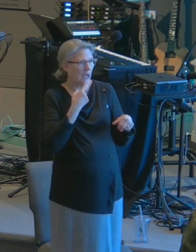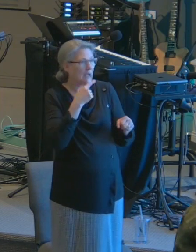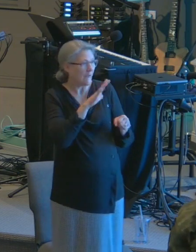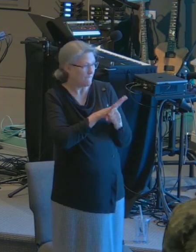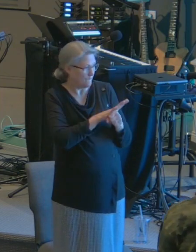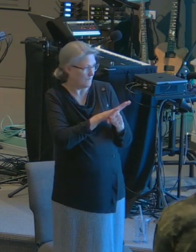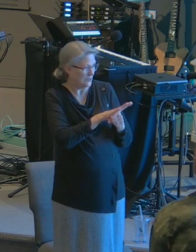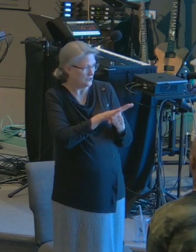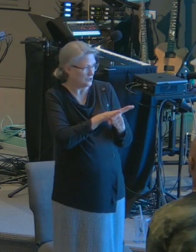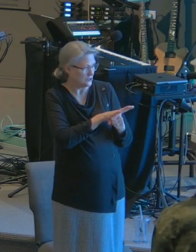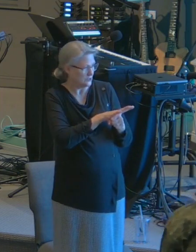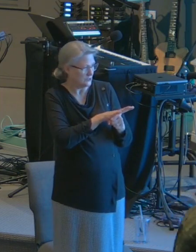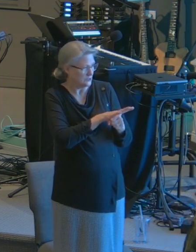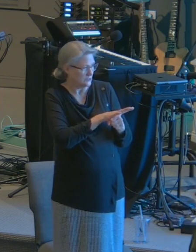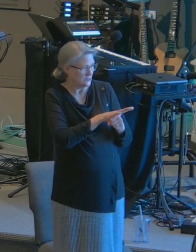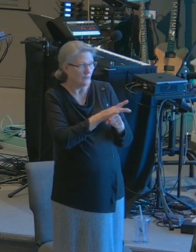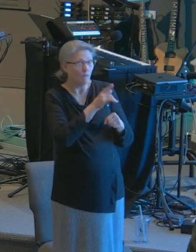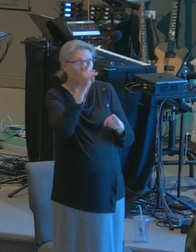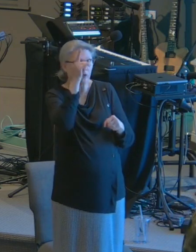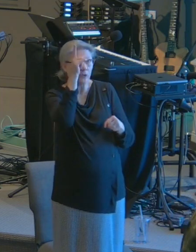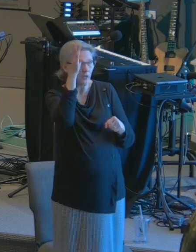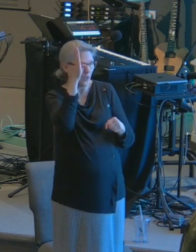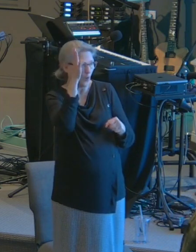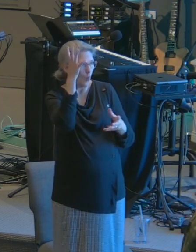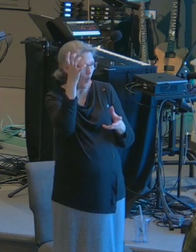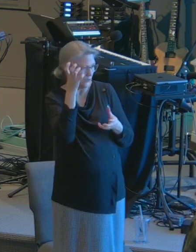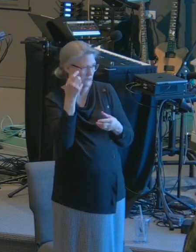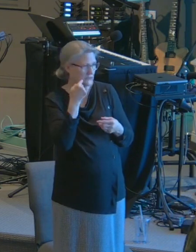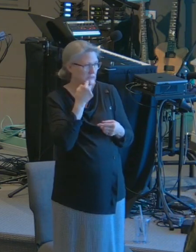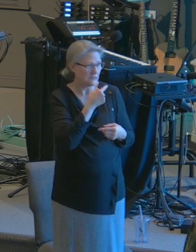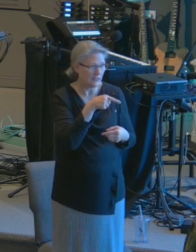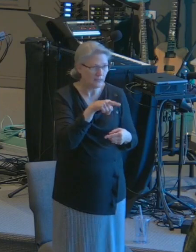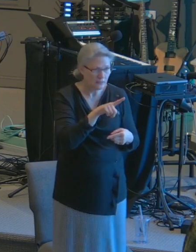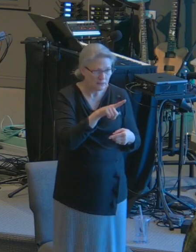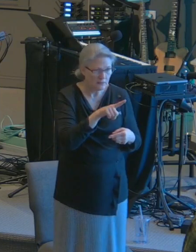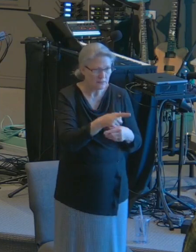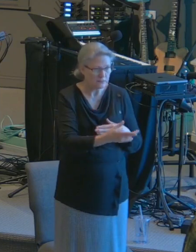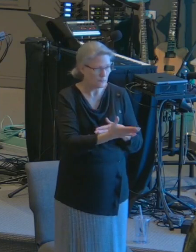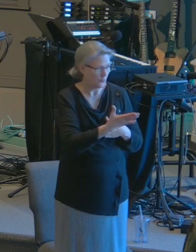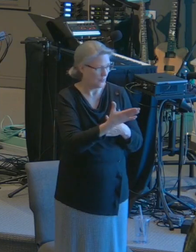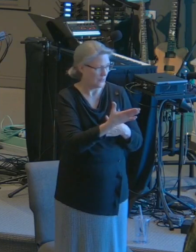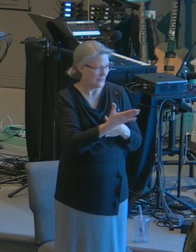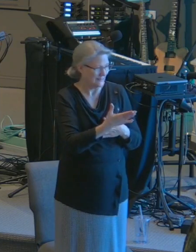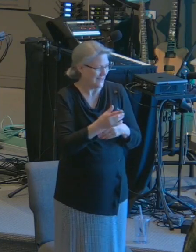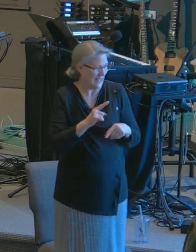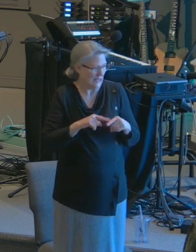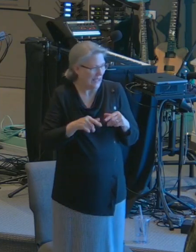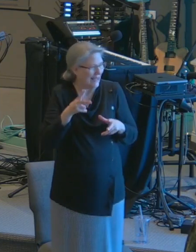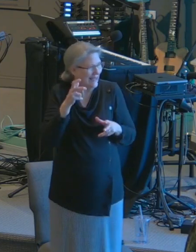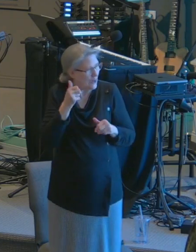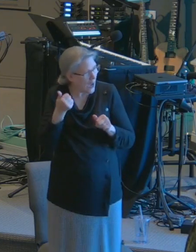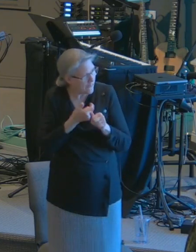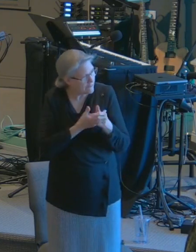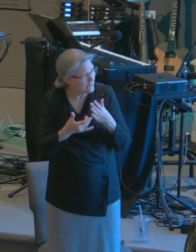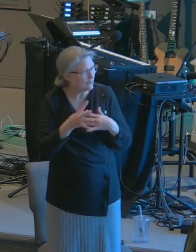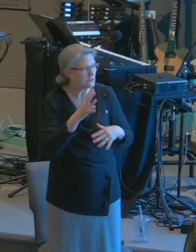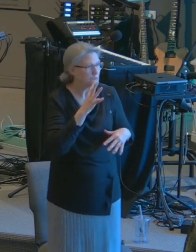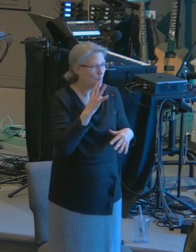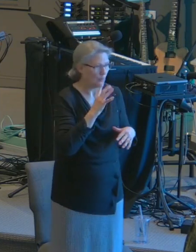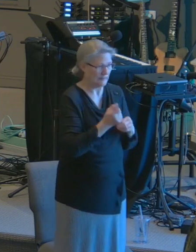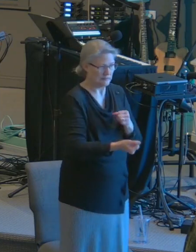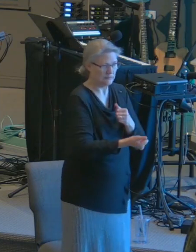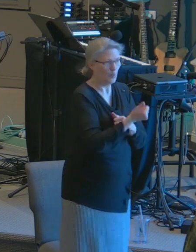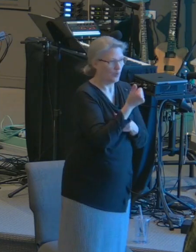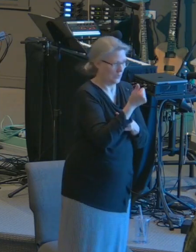of what God wants to say this morning. I looked at you early